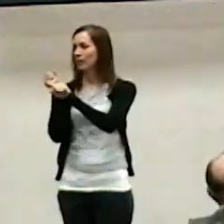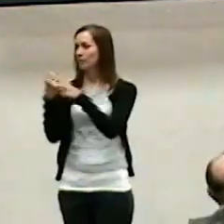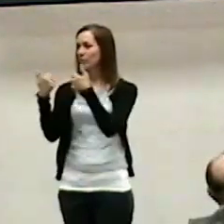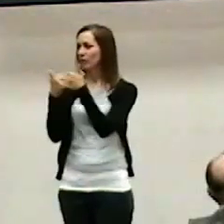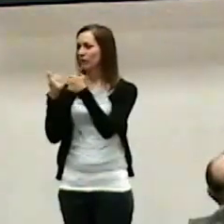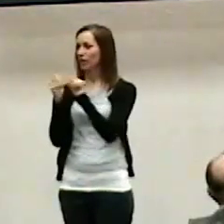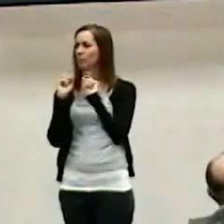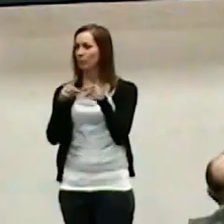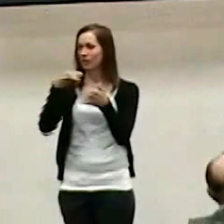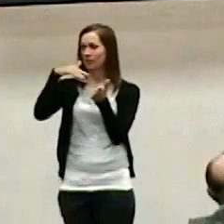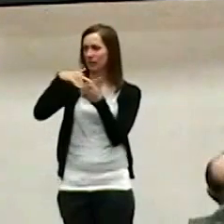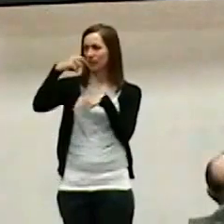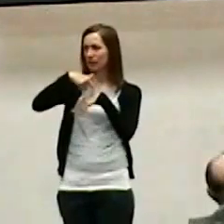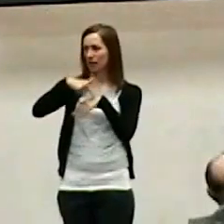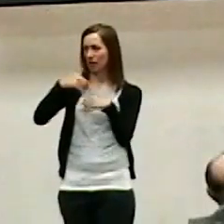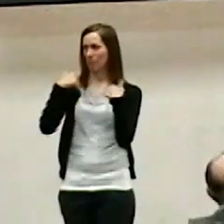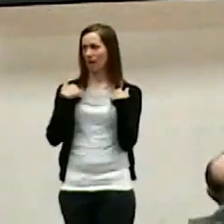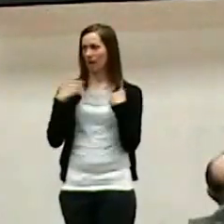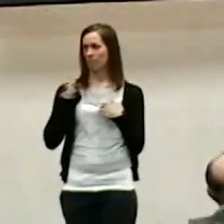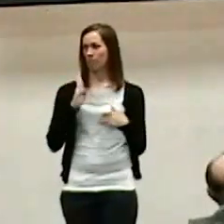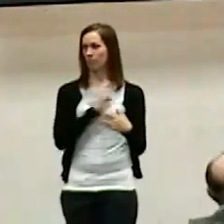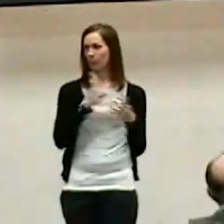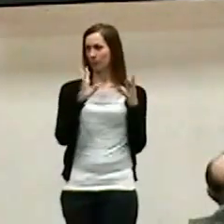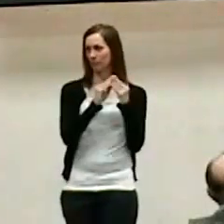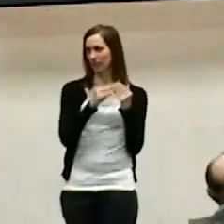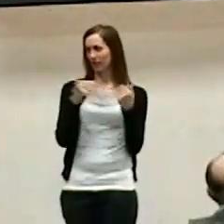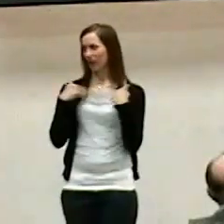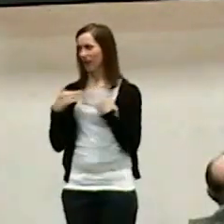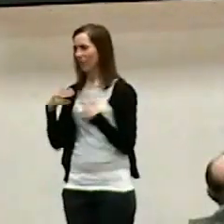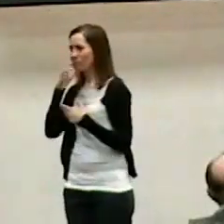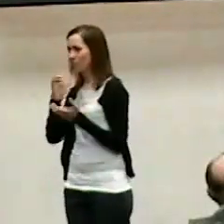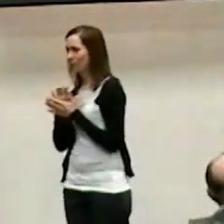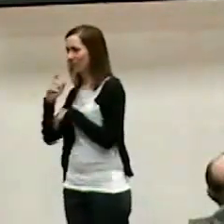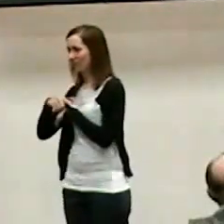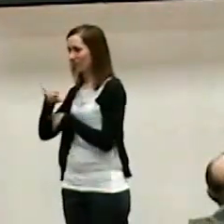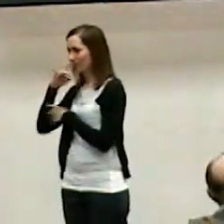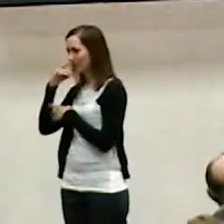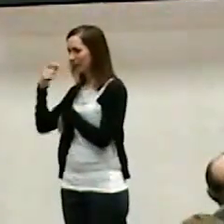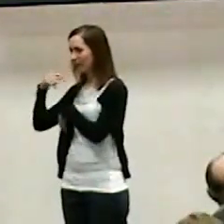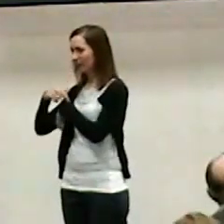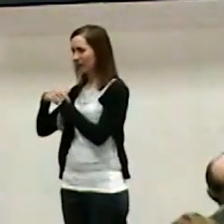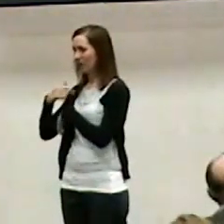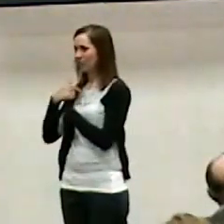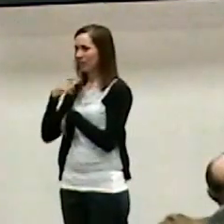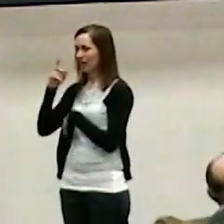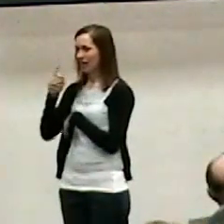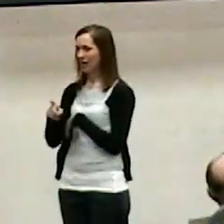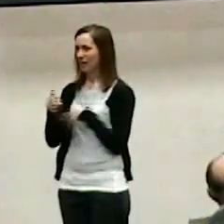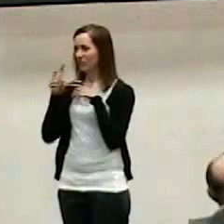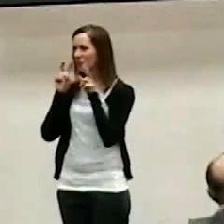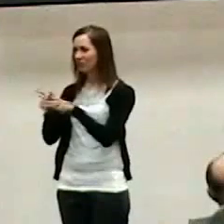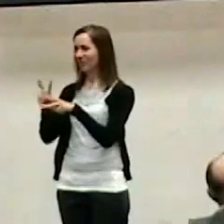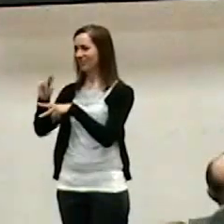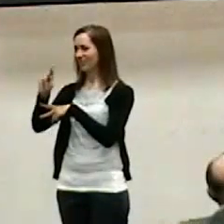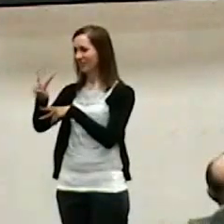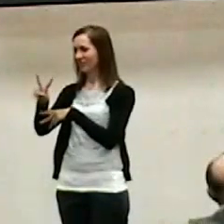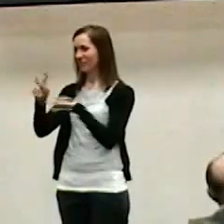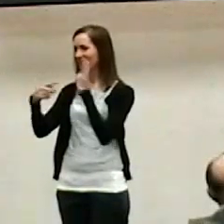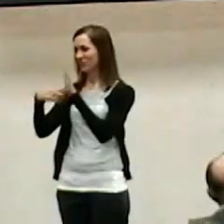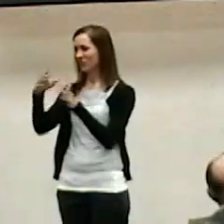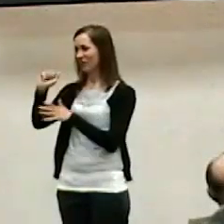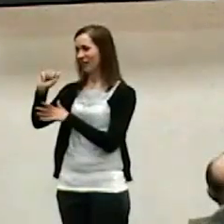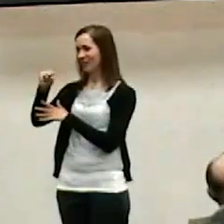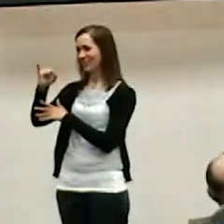economic development board meeting. To a distributor ordering. To redonna time. To kid time. And I had to get agents of S.I.L.D. in because it was Tuesday night. Okay?